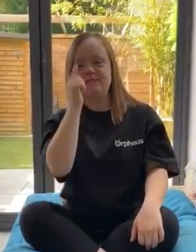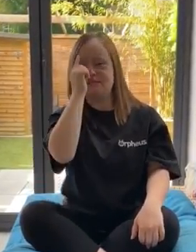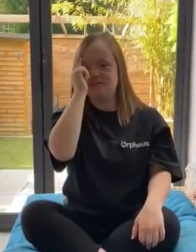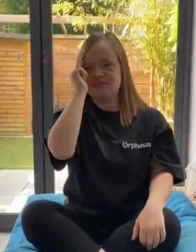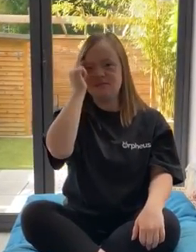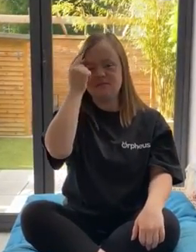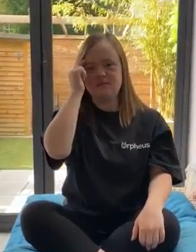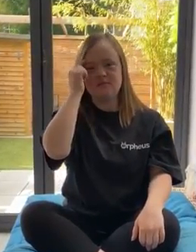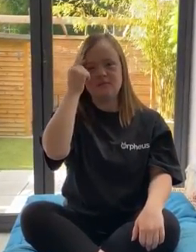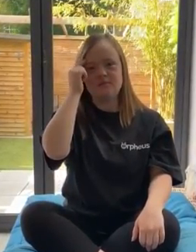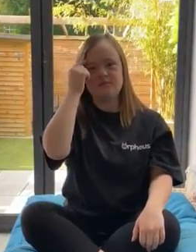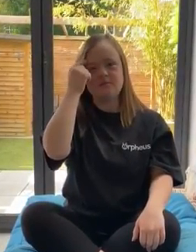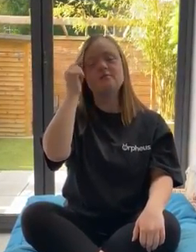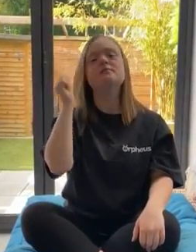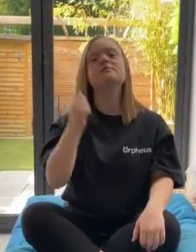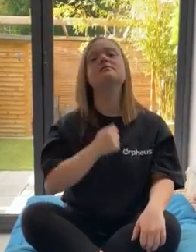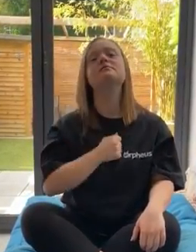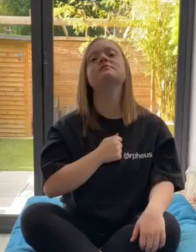and I think to myself,